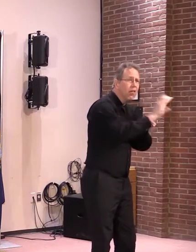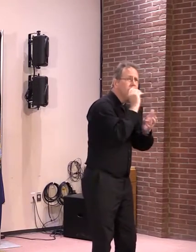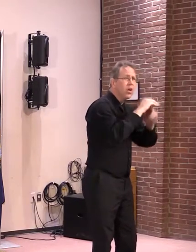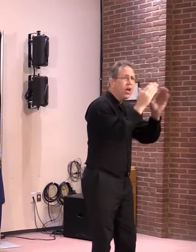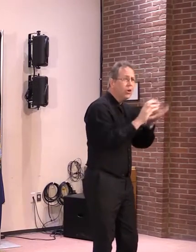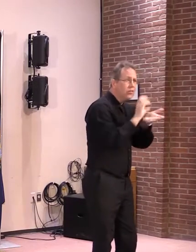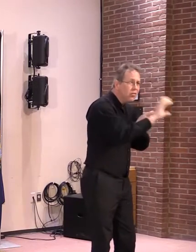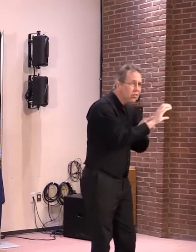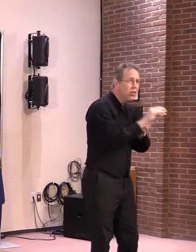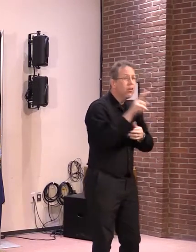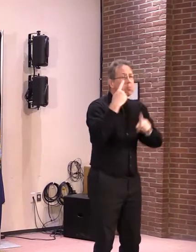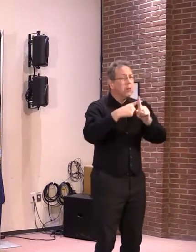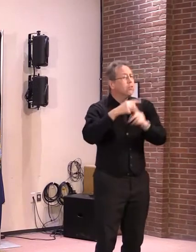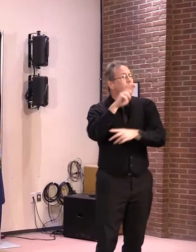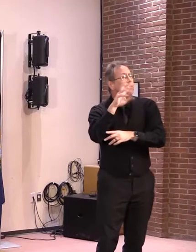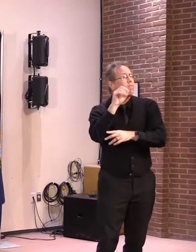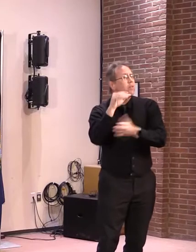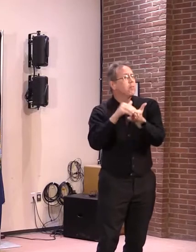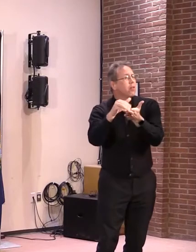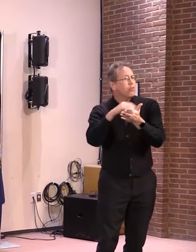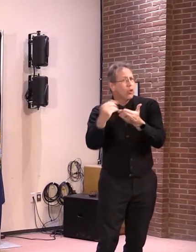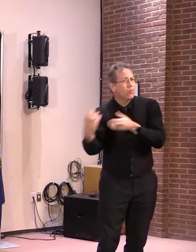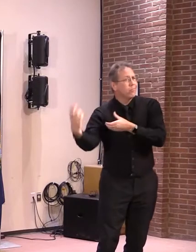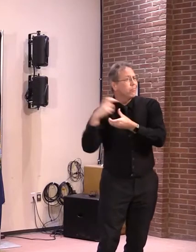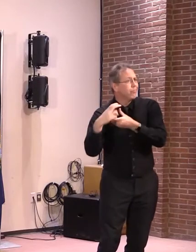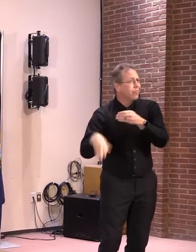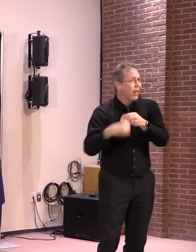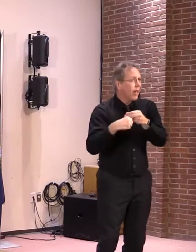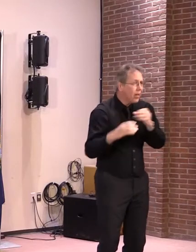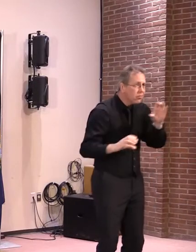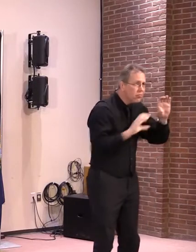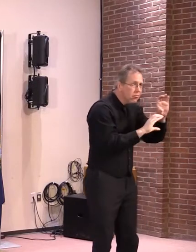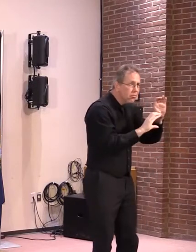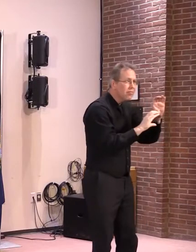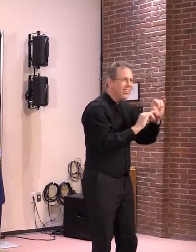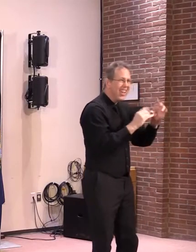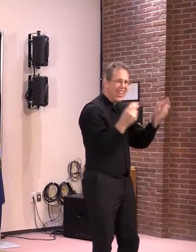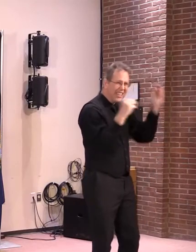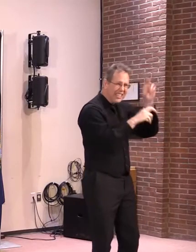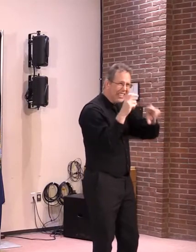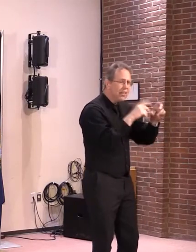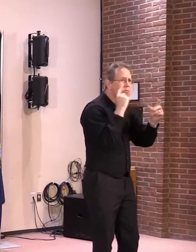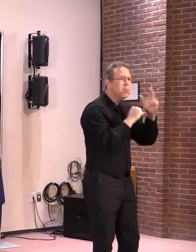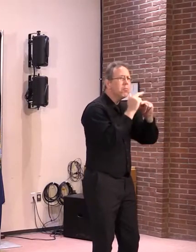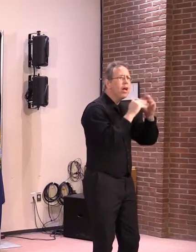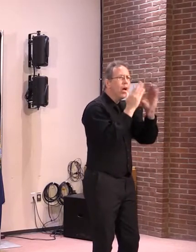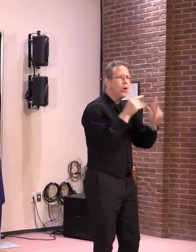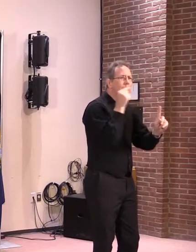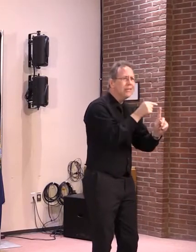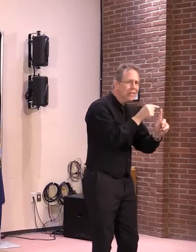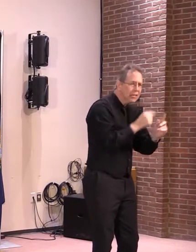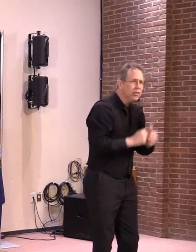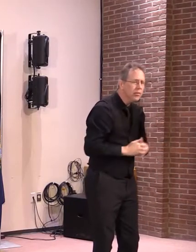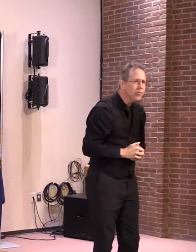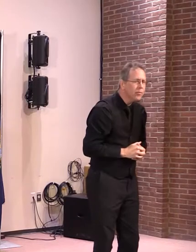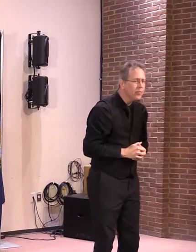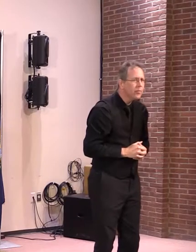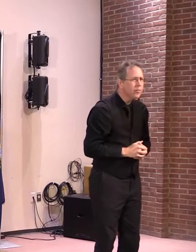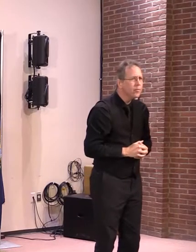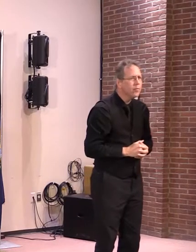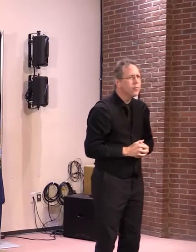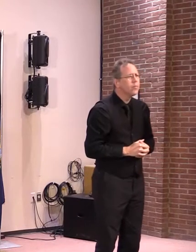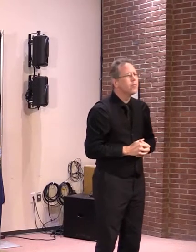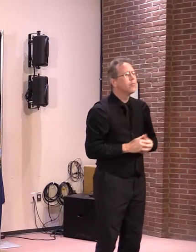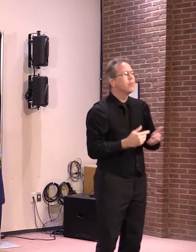million package I put together for investments that I pushed for with ARPA money over the last